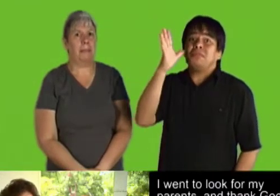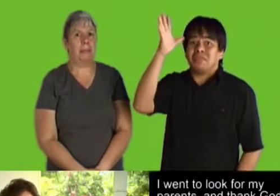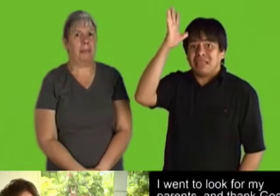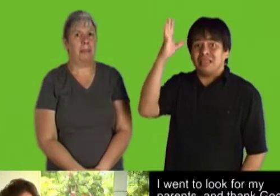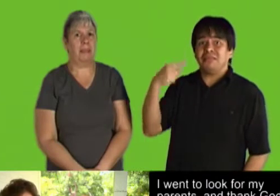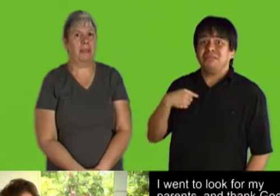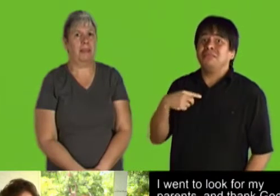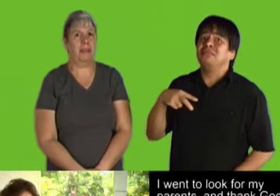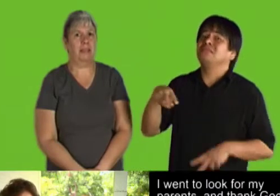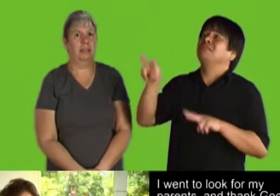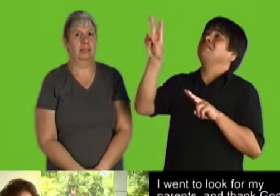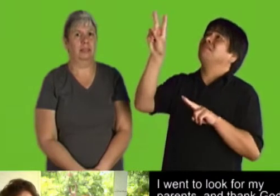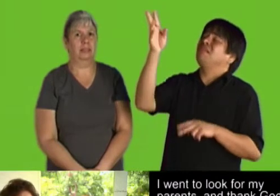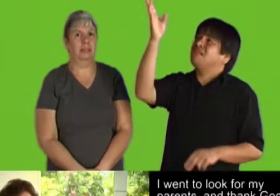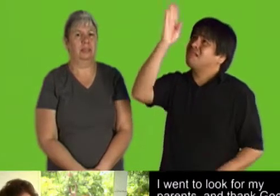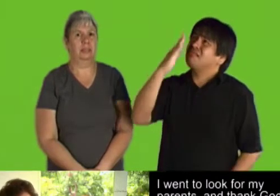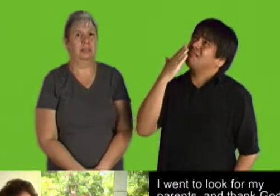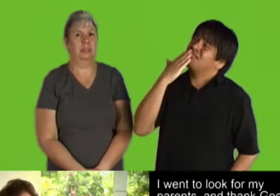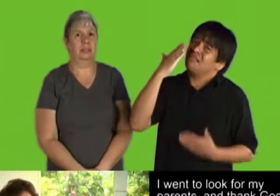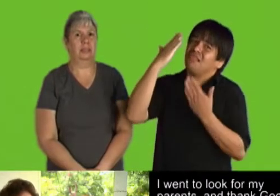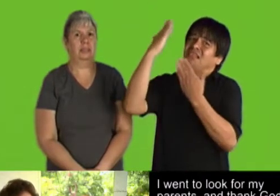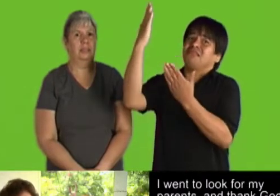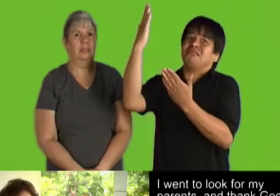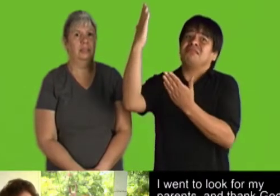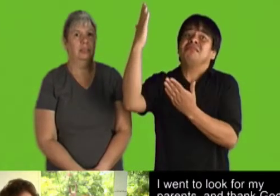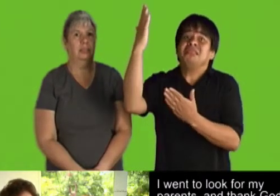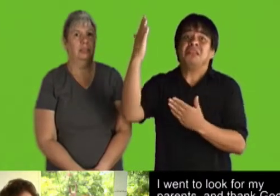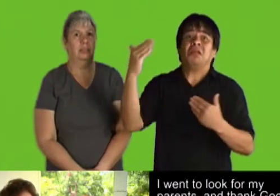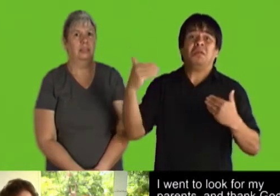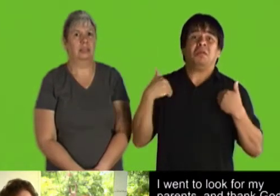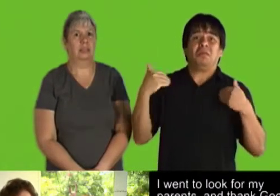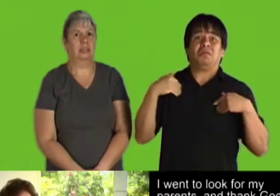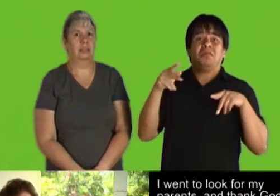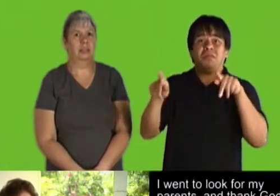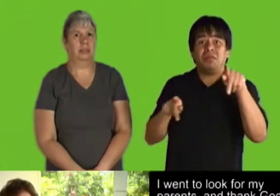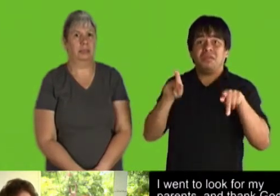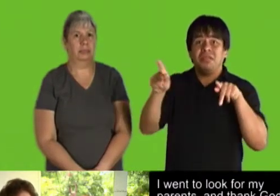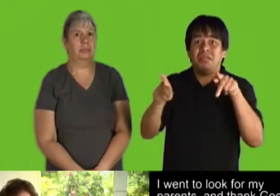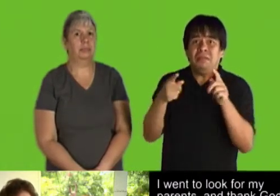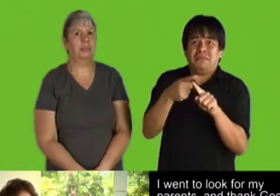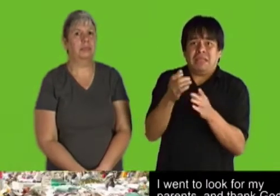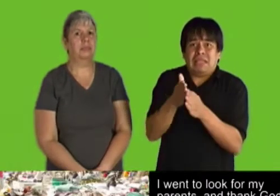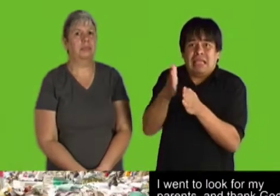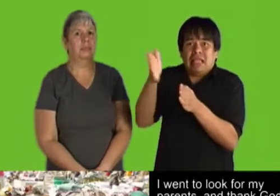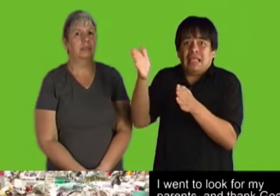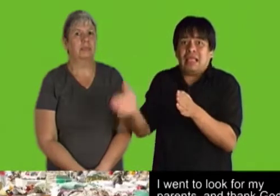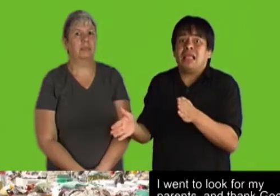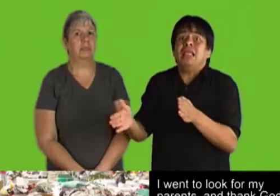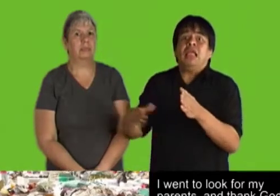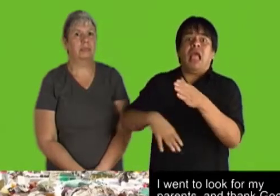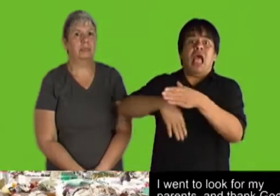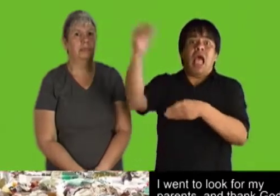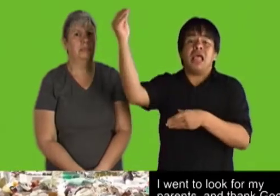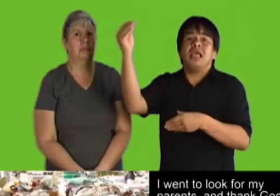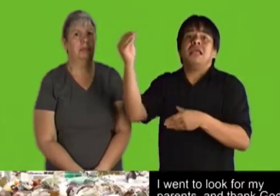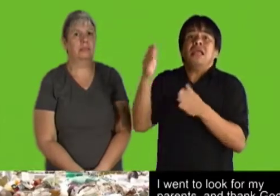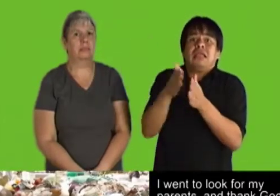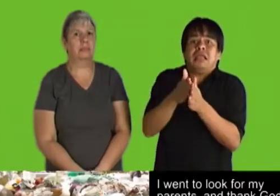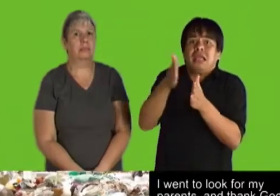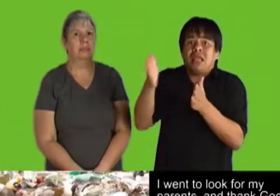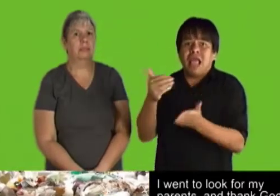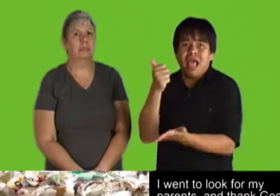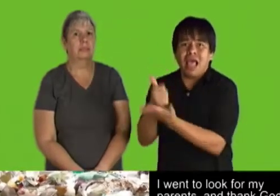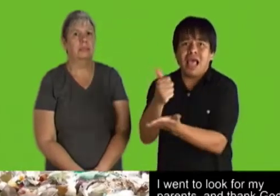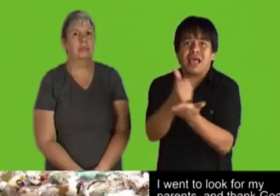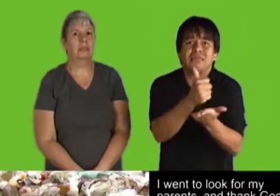I went to look for my parents. And thank God, some youngsters from the neighborhood had gotten them out. Neighbors helped